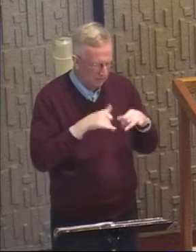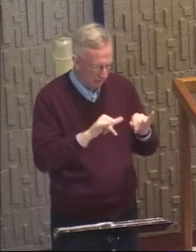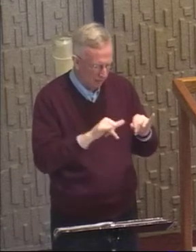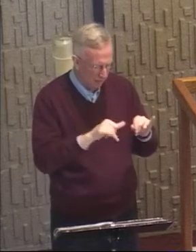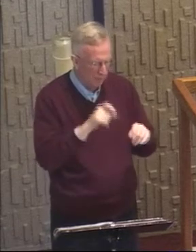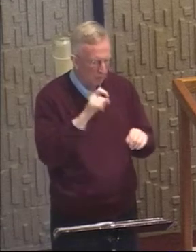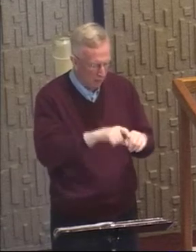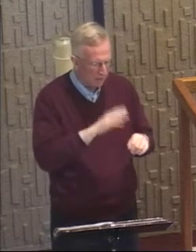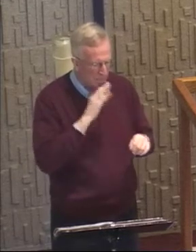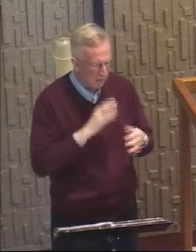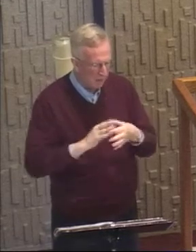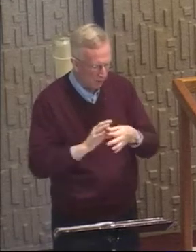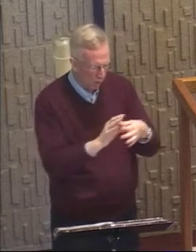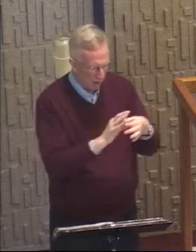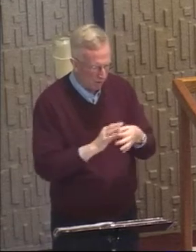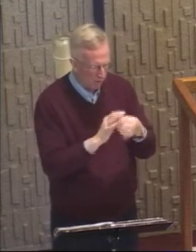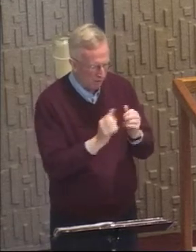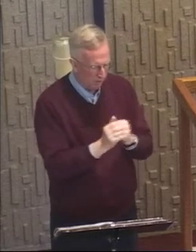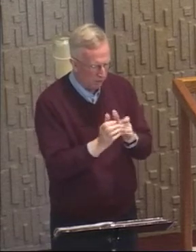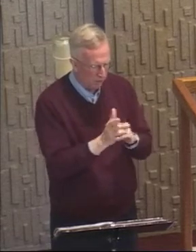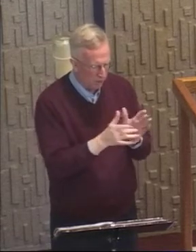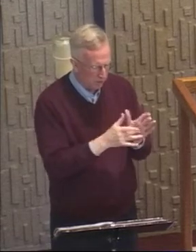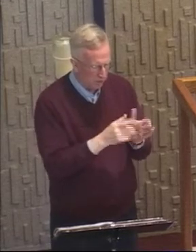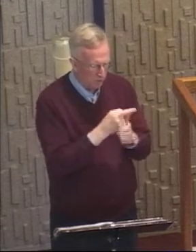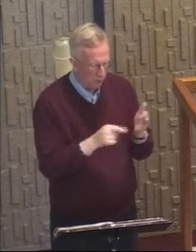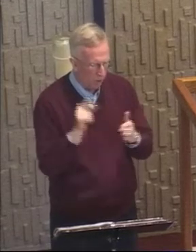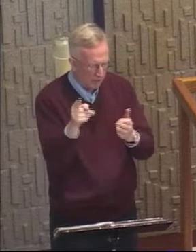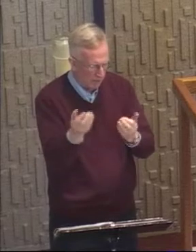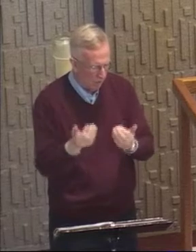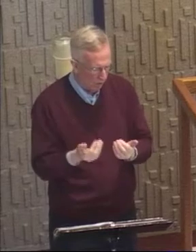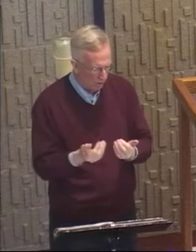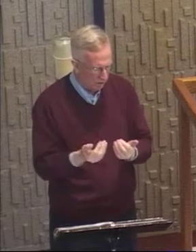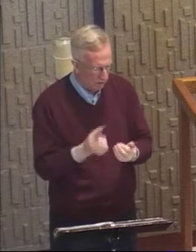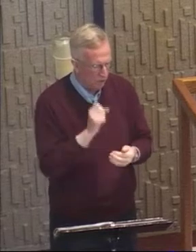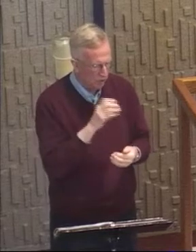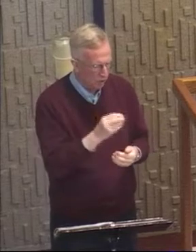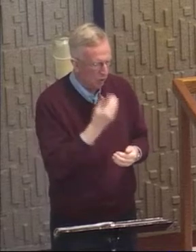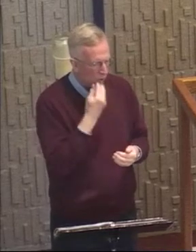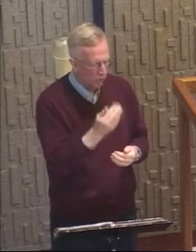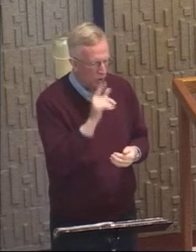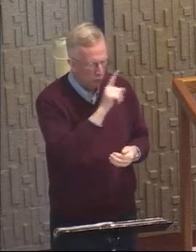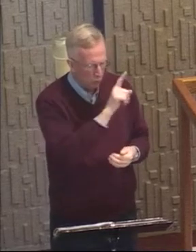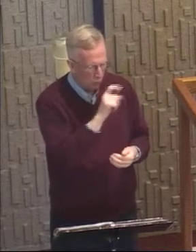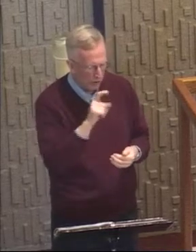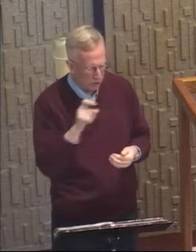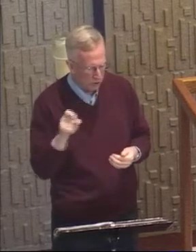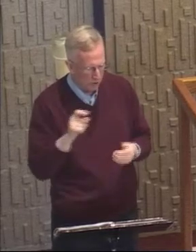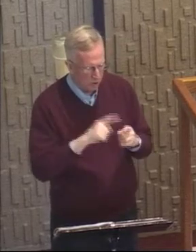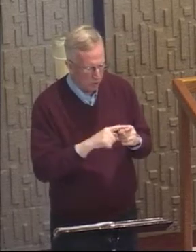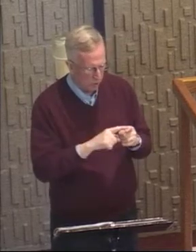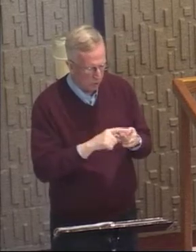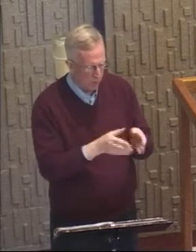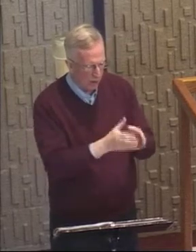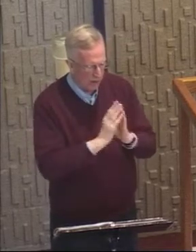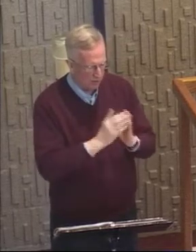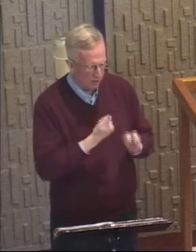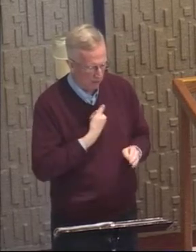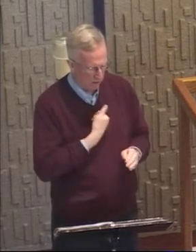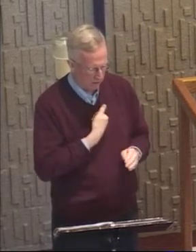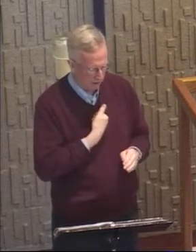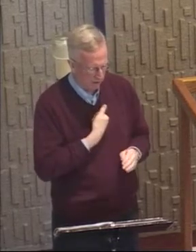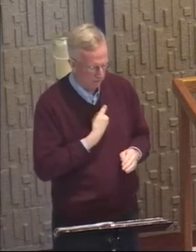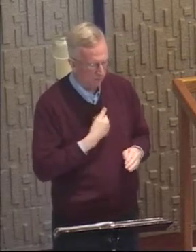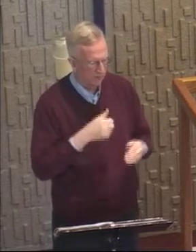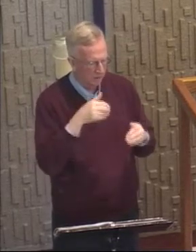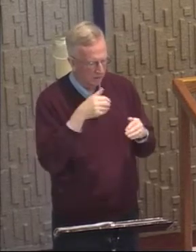with whatever Jesus is asking of each and every one of us. So good questions for us what's this home stretch of Lent. What are the sins that